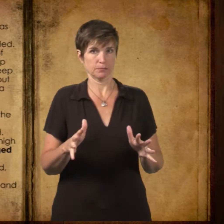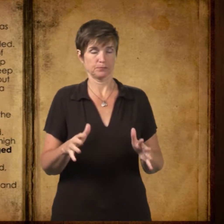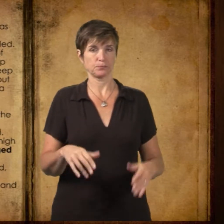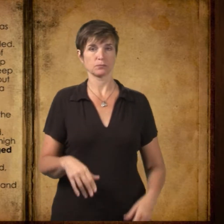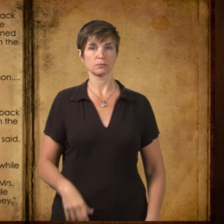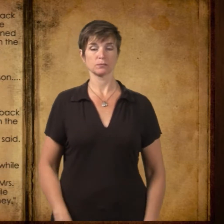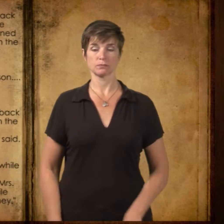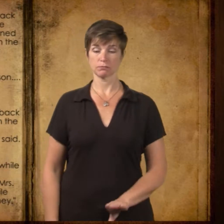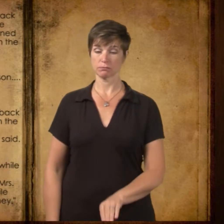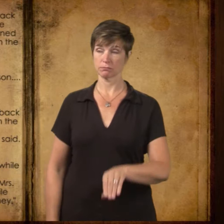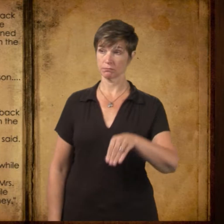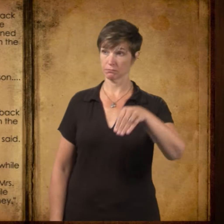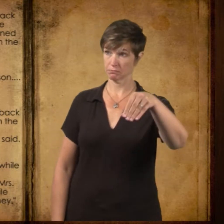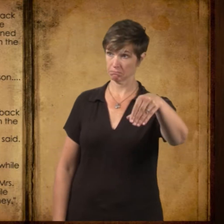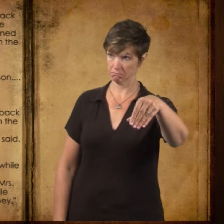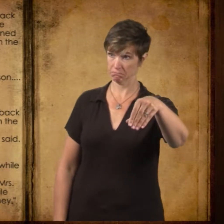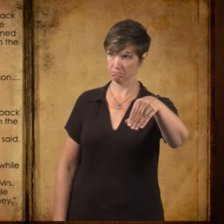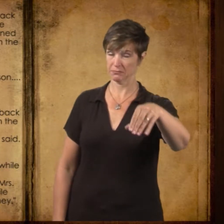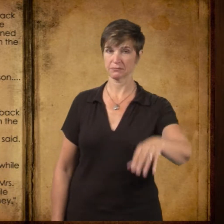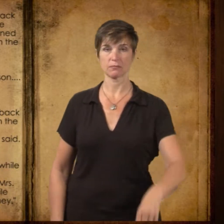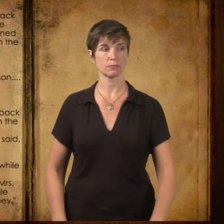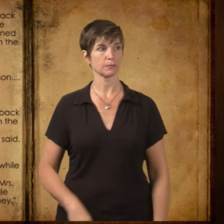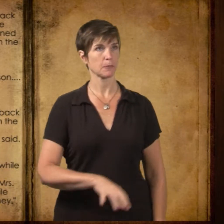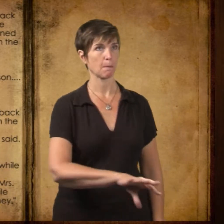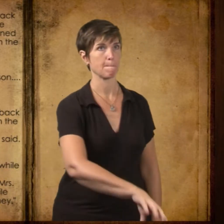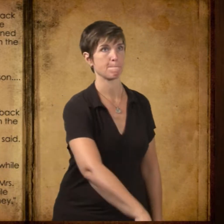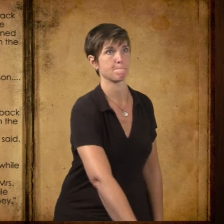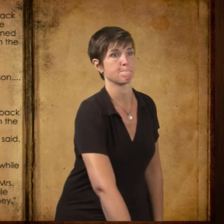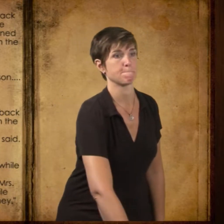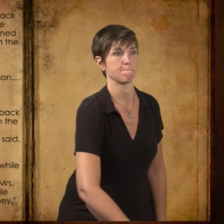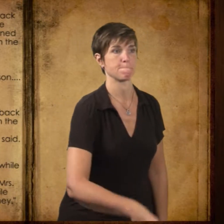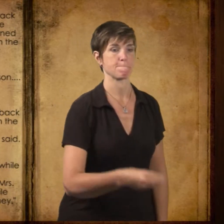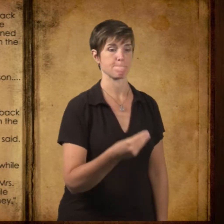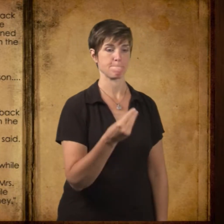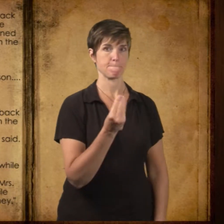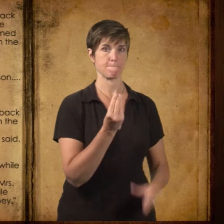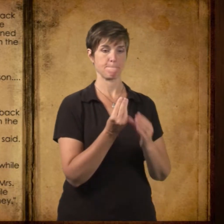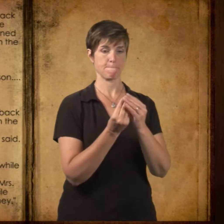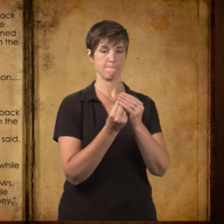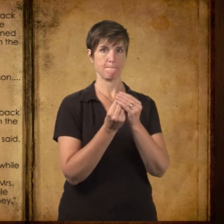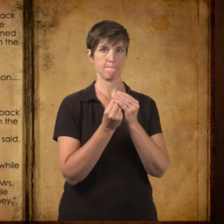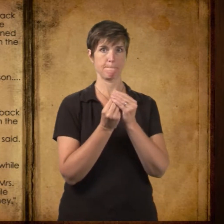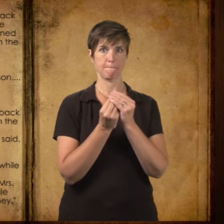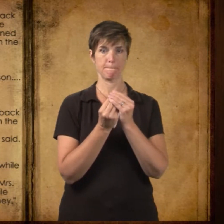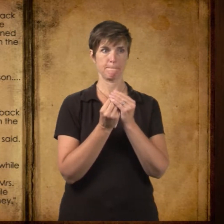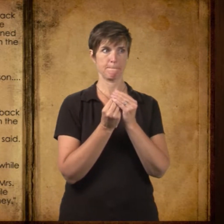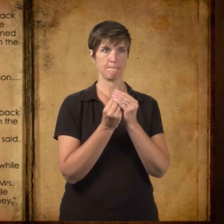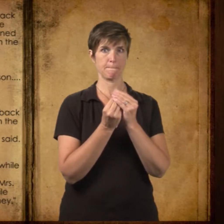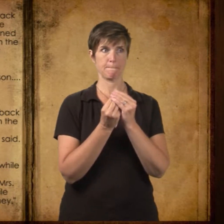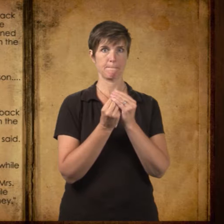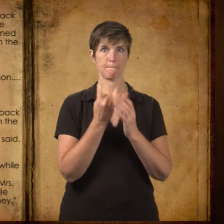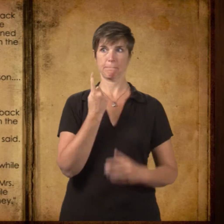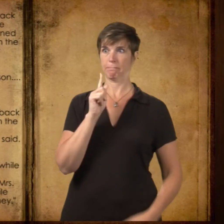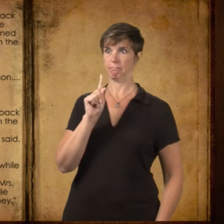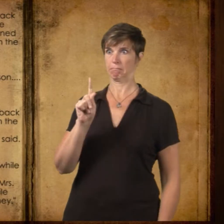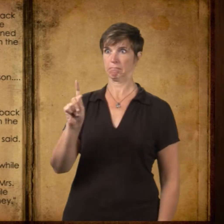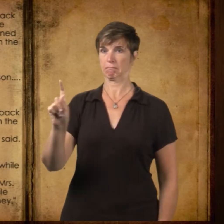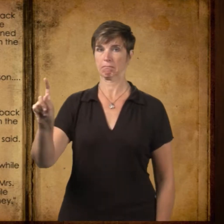box and took out a folded paper. He held it firmly by one corner as he turned and went hastily back to his place in the crowd